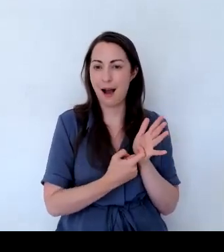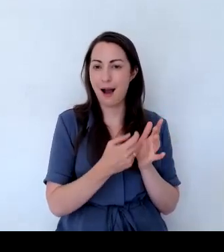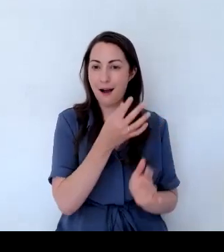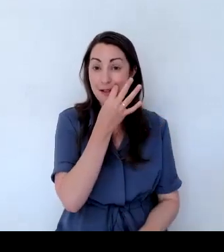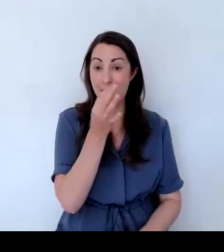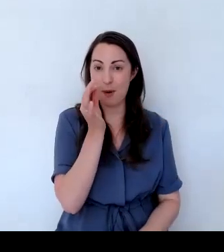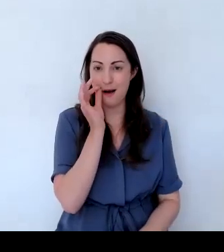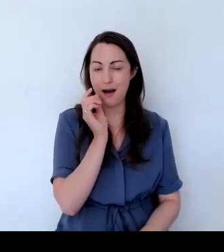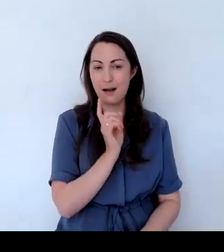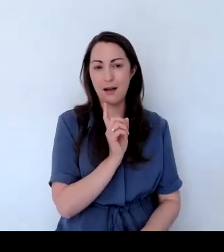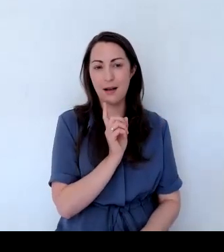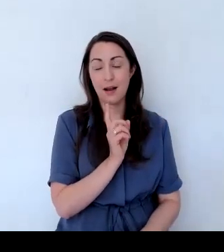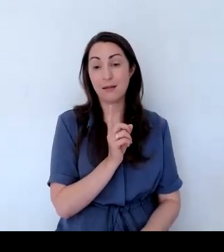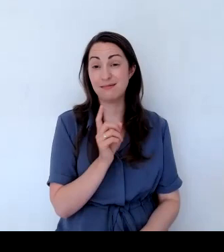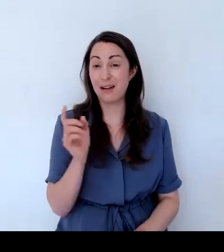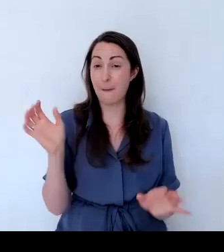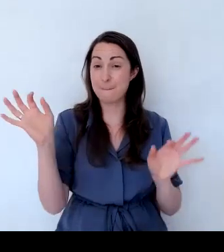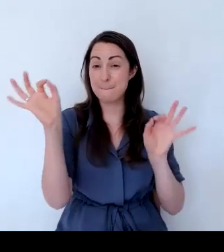to pollinators.